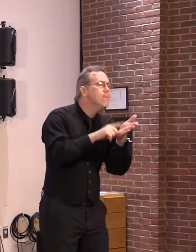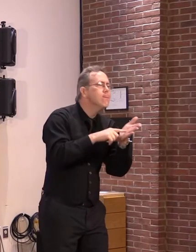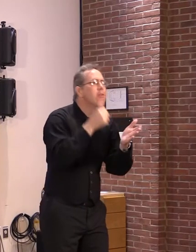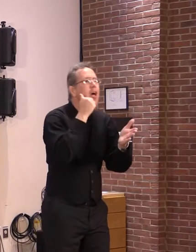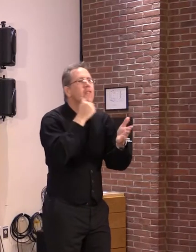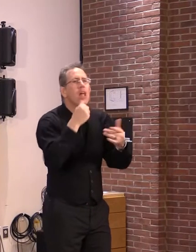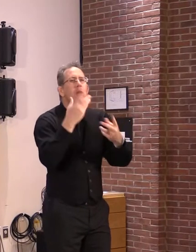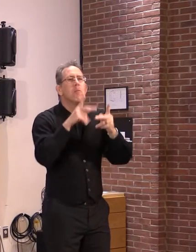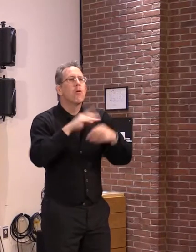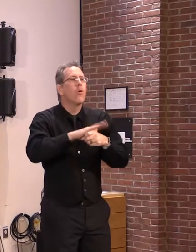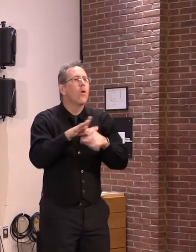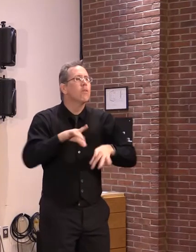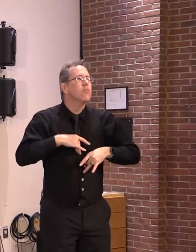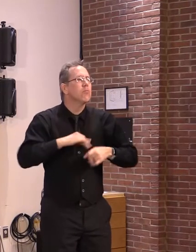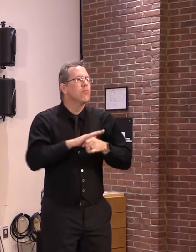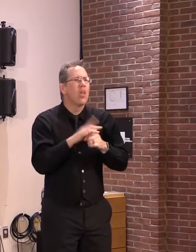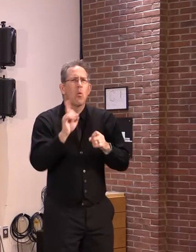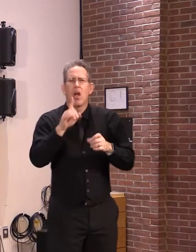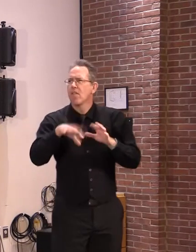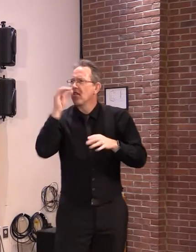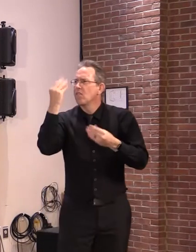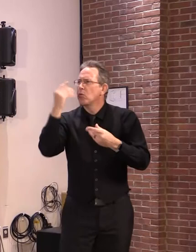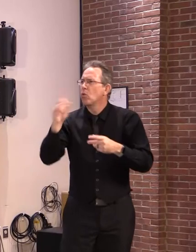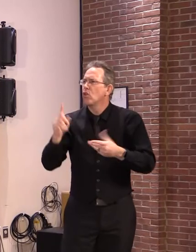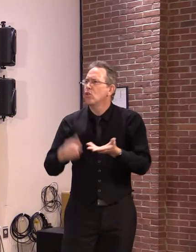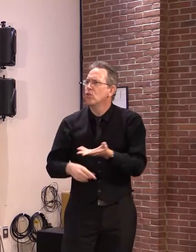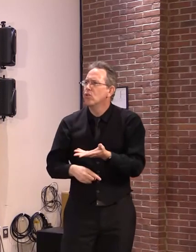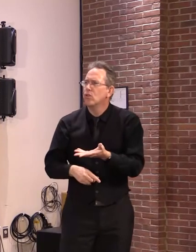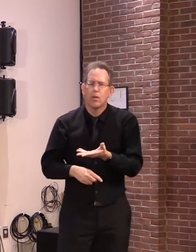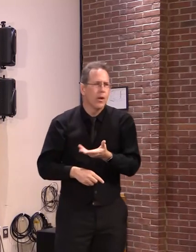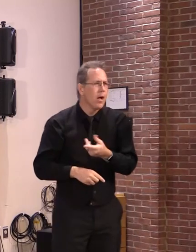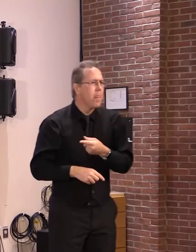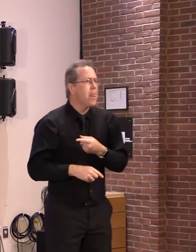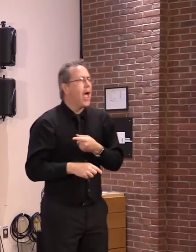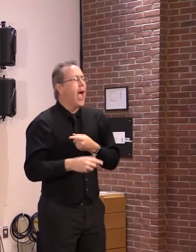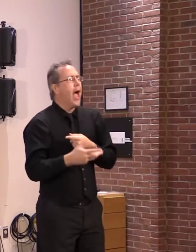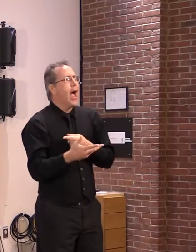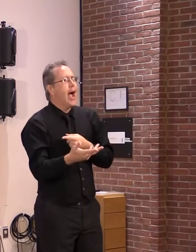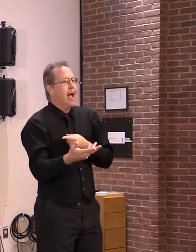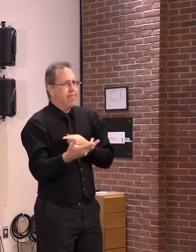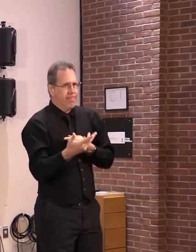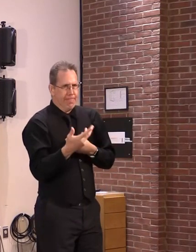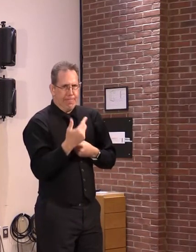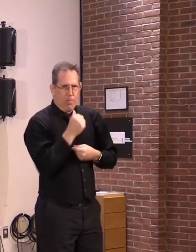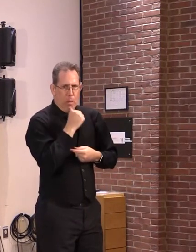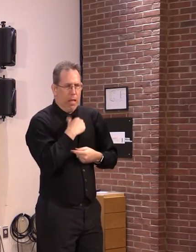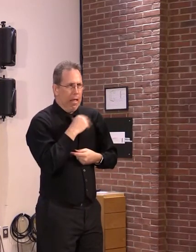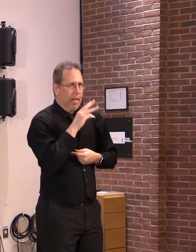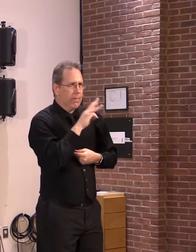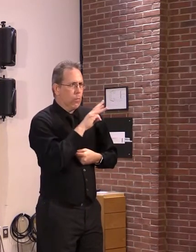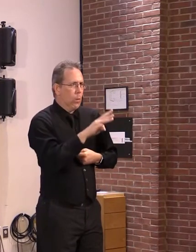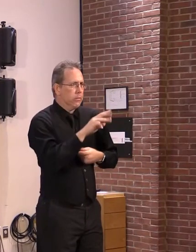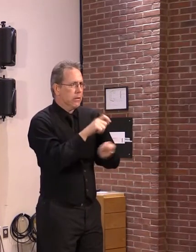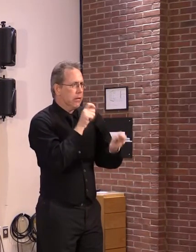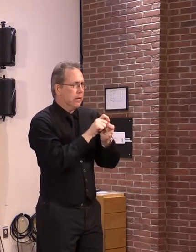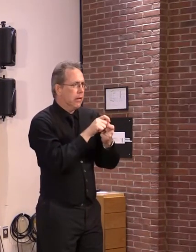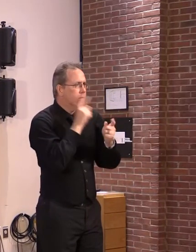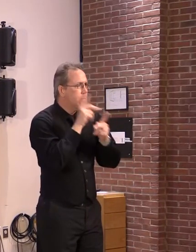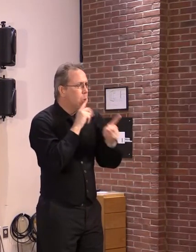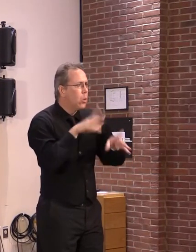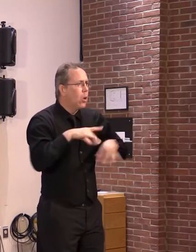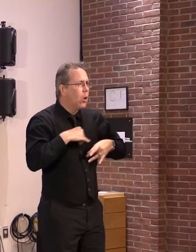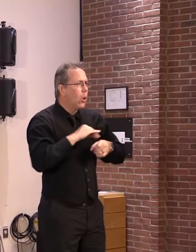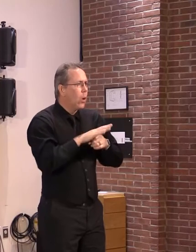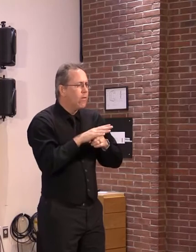look to find this data? Yeah, don't have the website to recite to you now, but there is a website